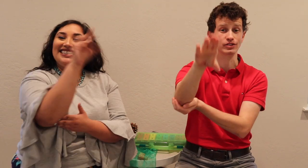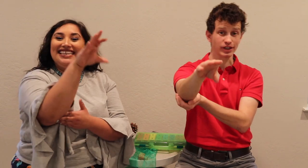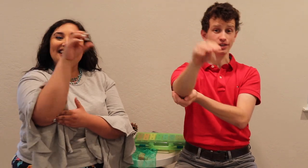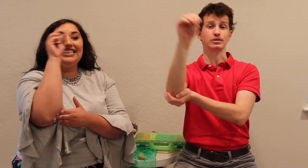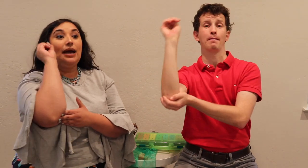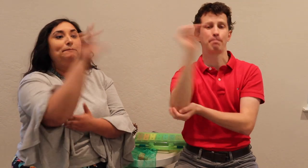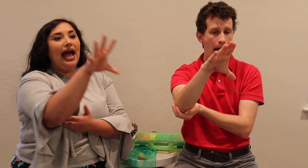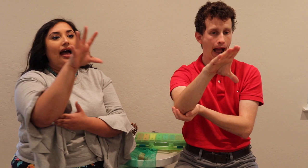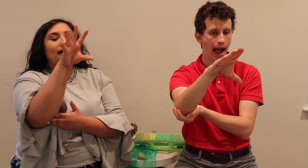seeds.